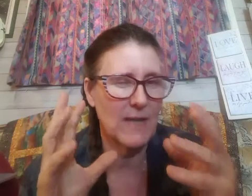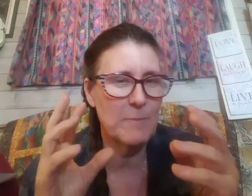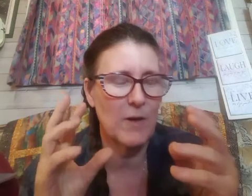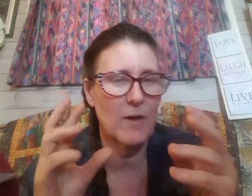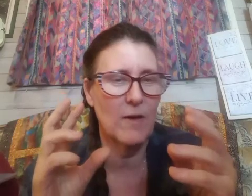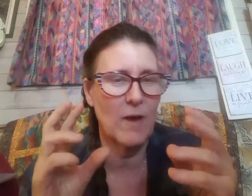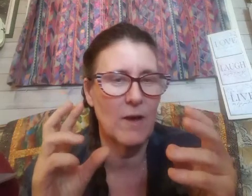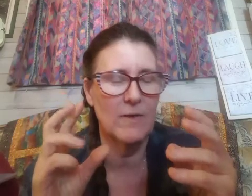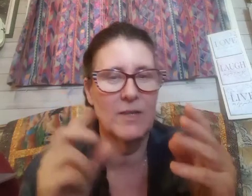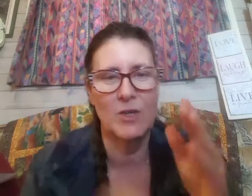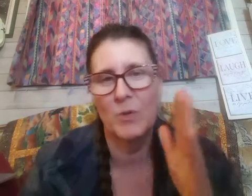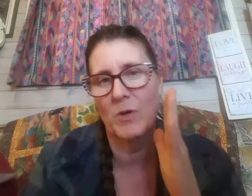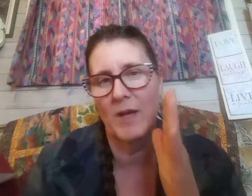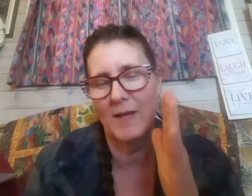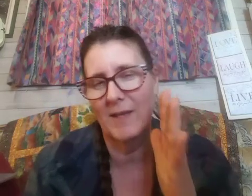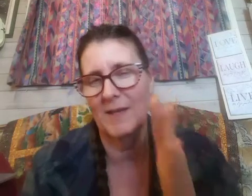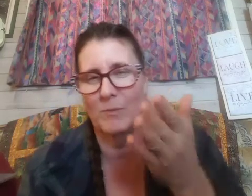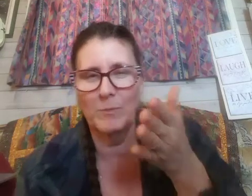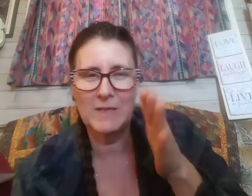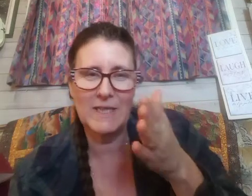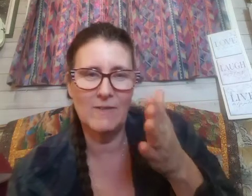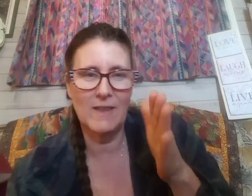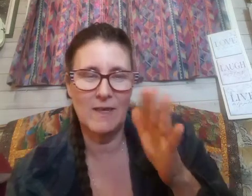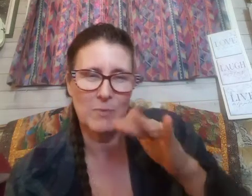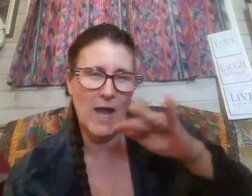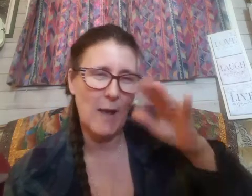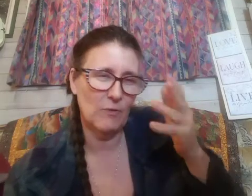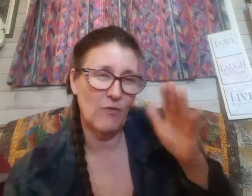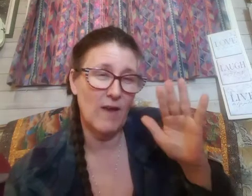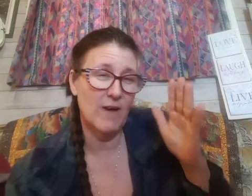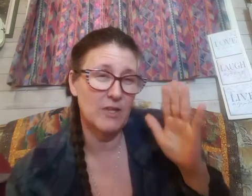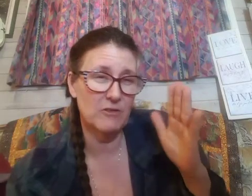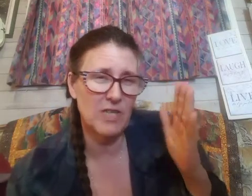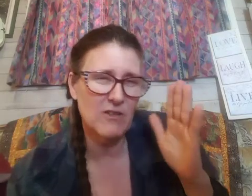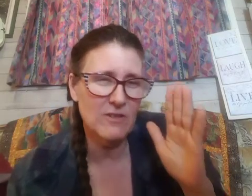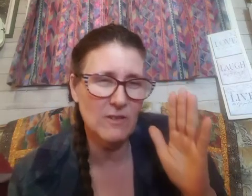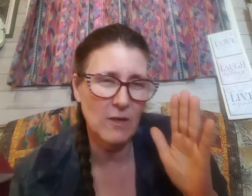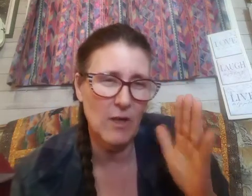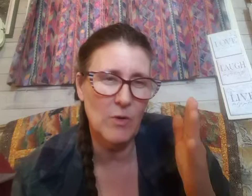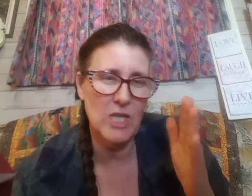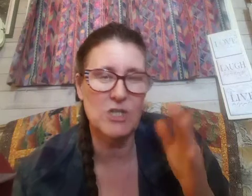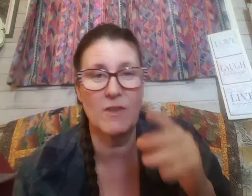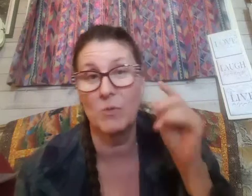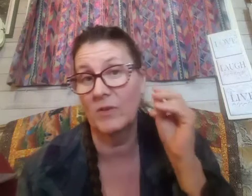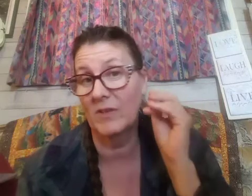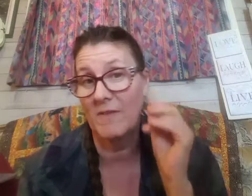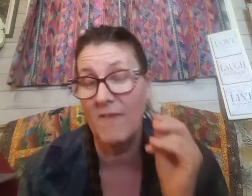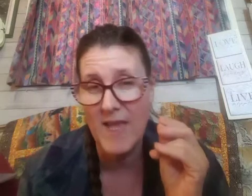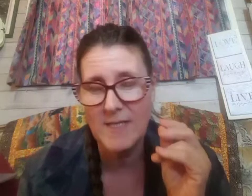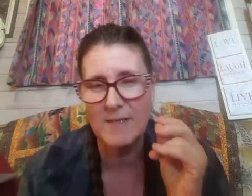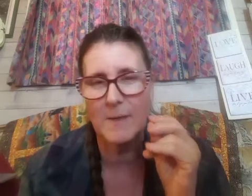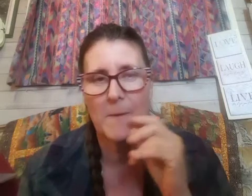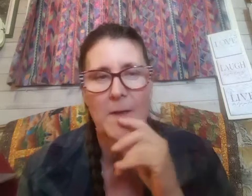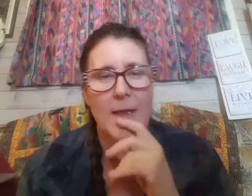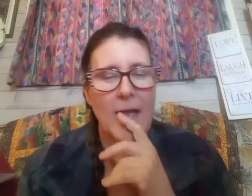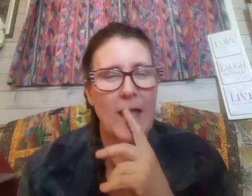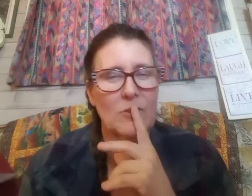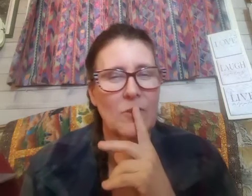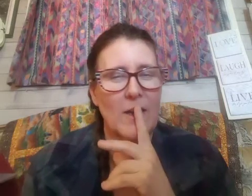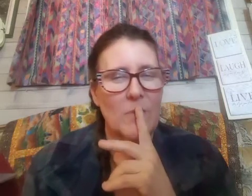up on you know we're believing that perhaps 500 years ago ish there was an event and so then I